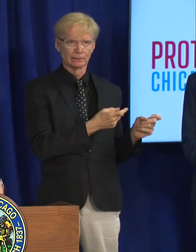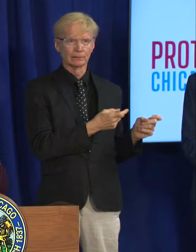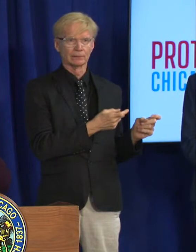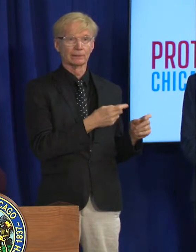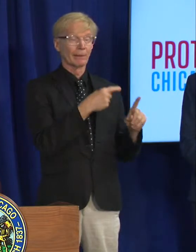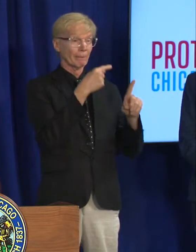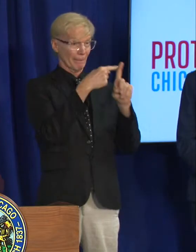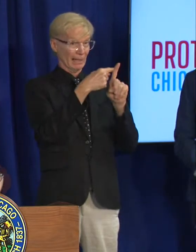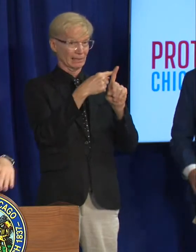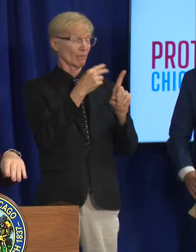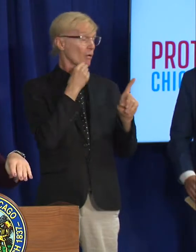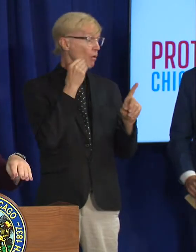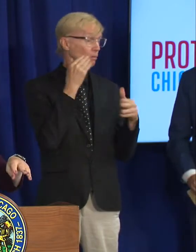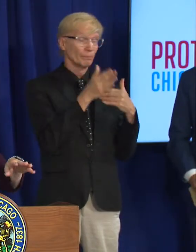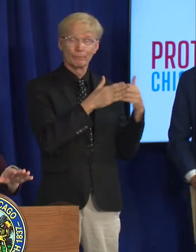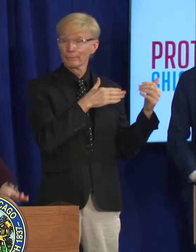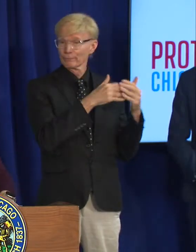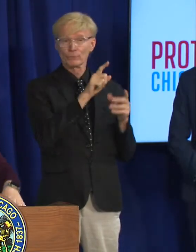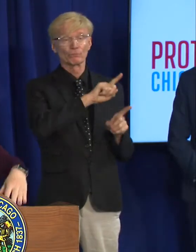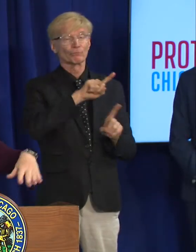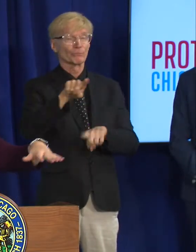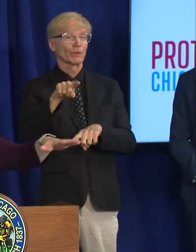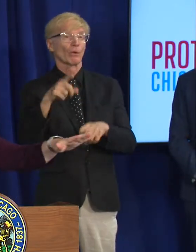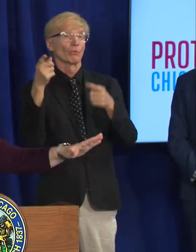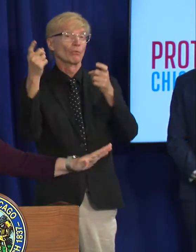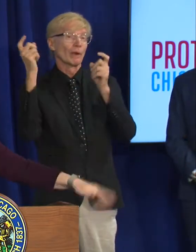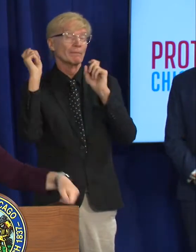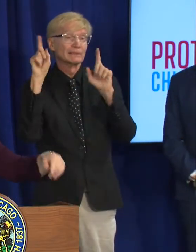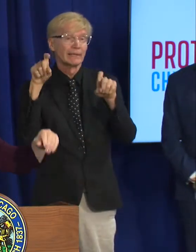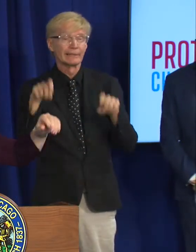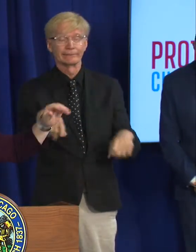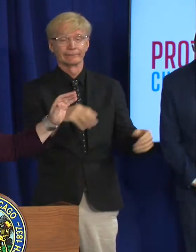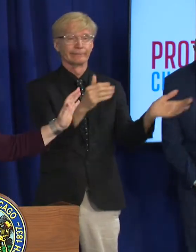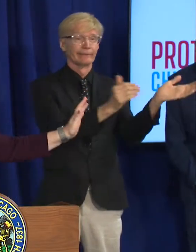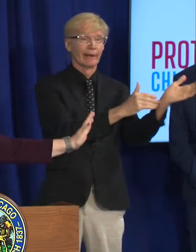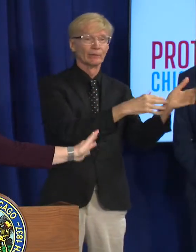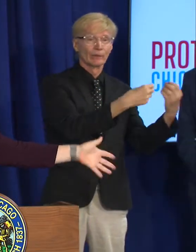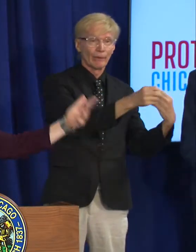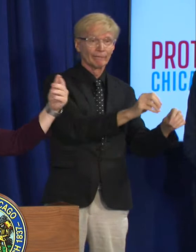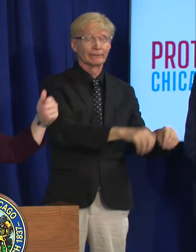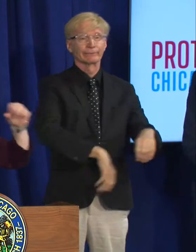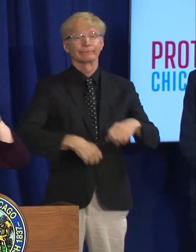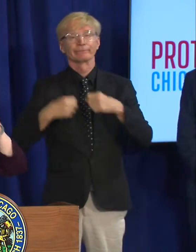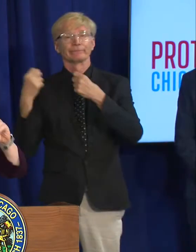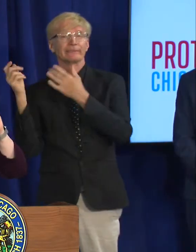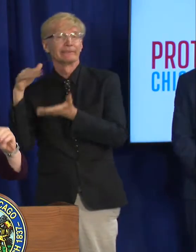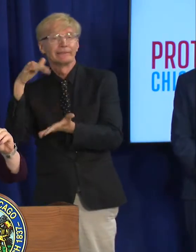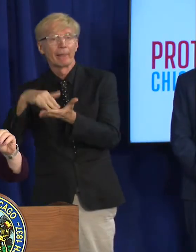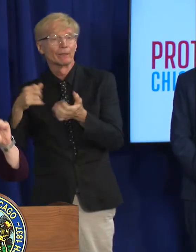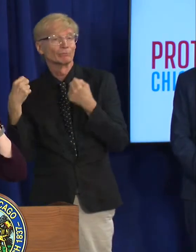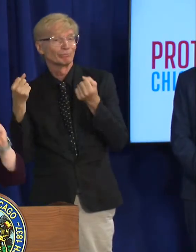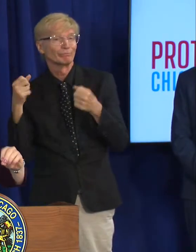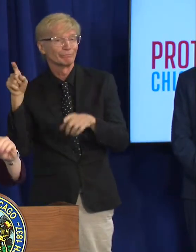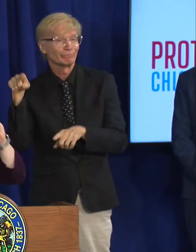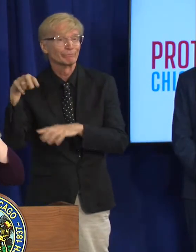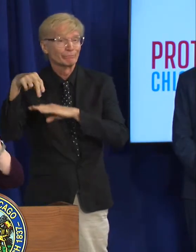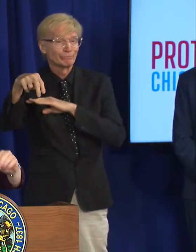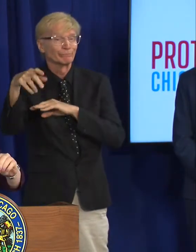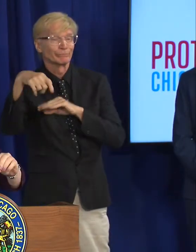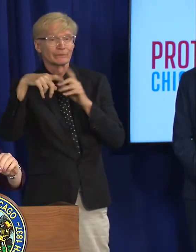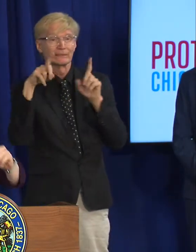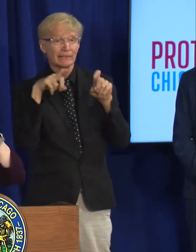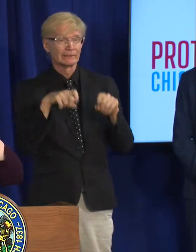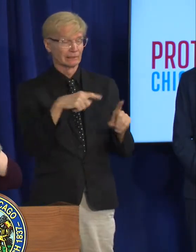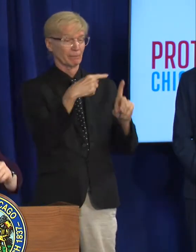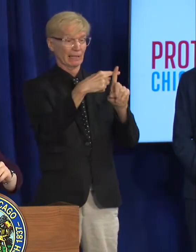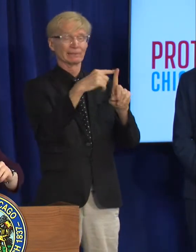test on a home test on a rapid test on a doctor's test on a testing center any positive is a